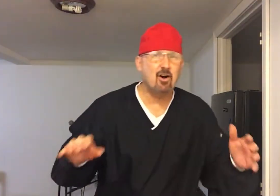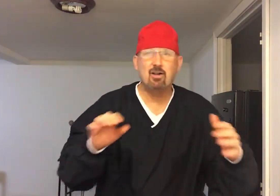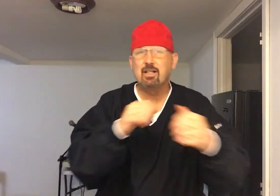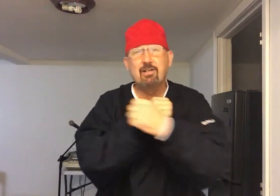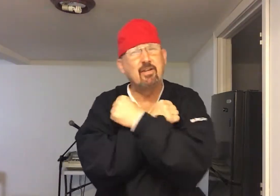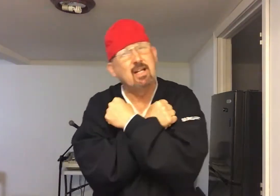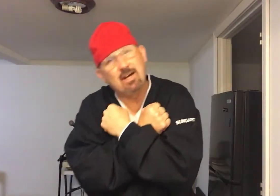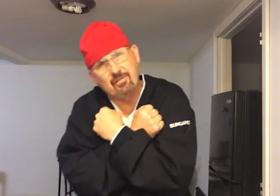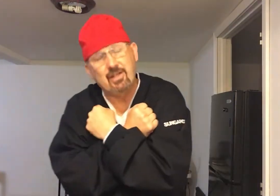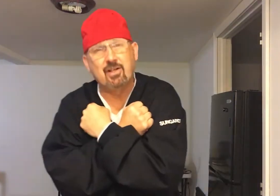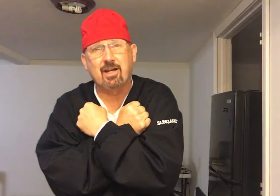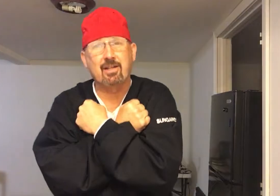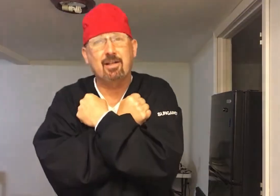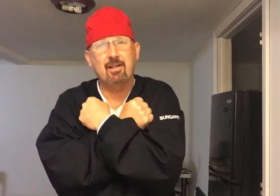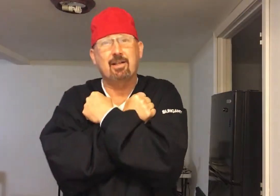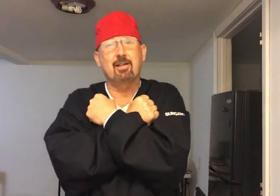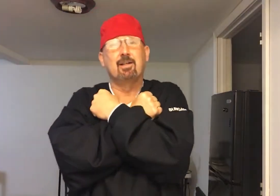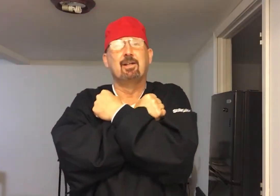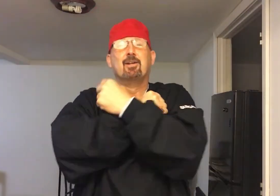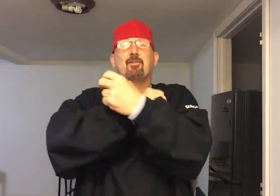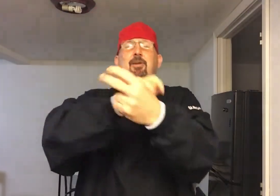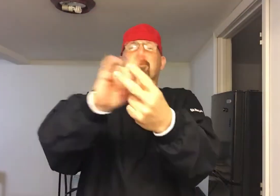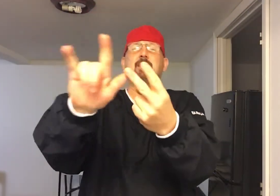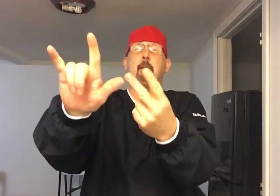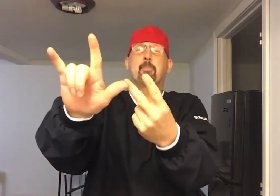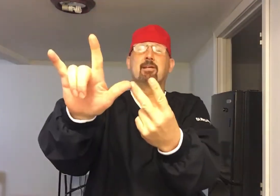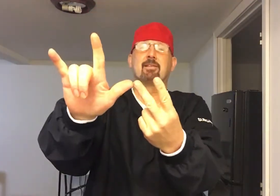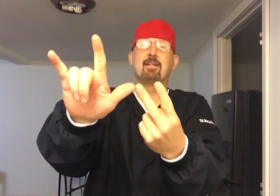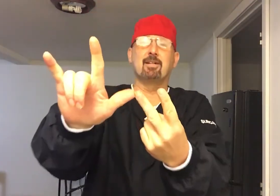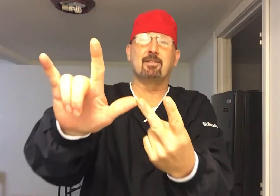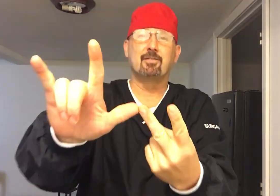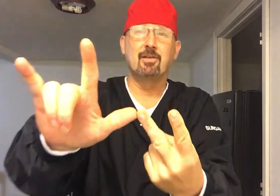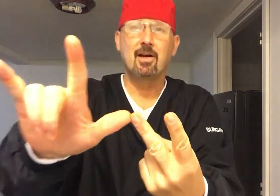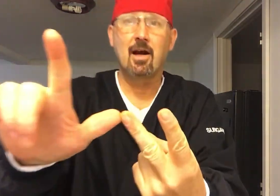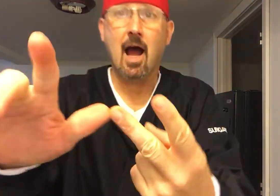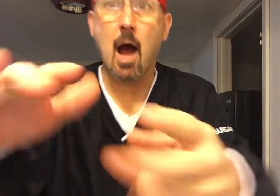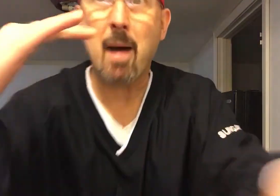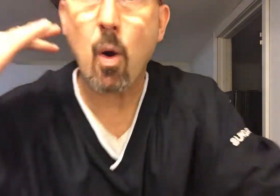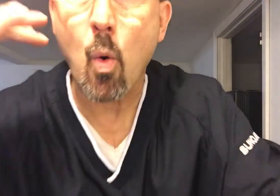along, live and love each other. Representing peace and love. I'm out.